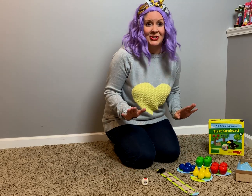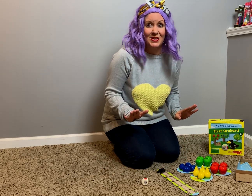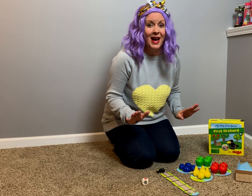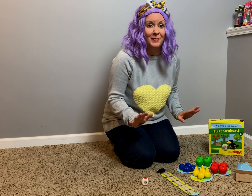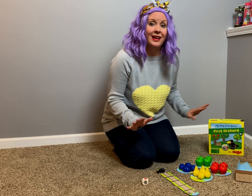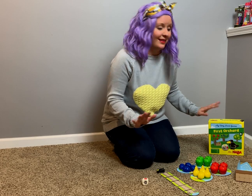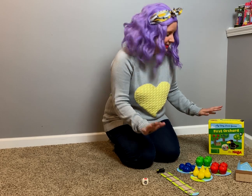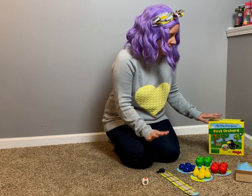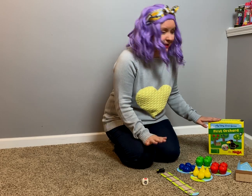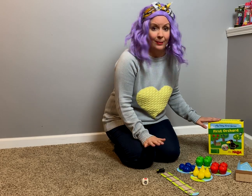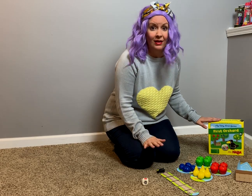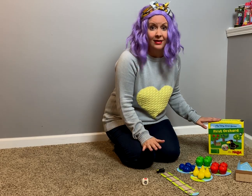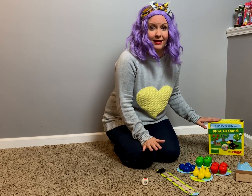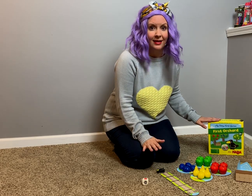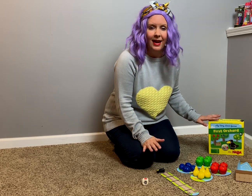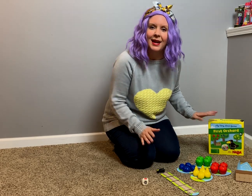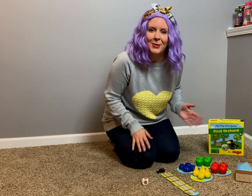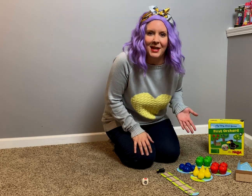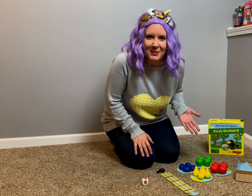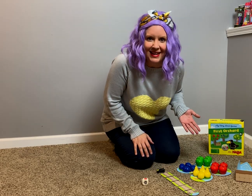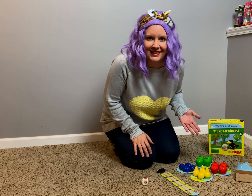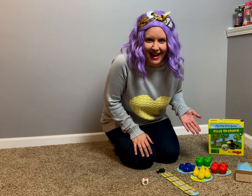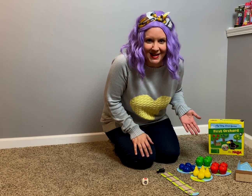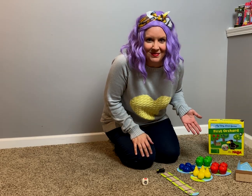show you how to play a game. Hey, do you like playing games?